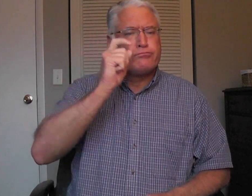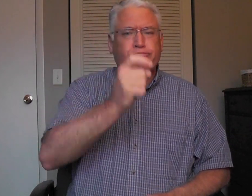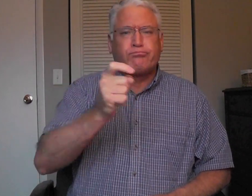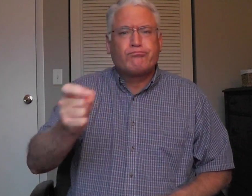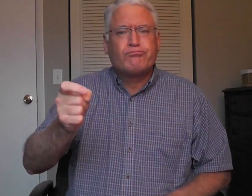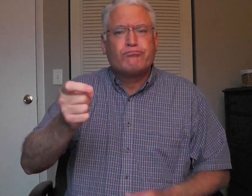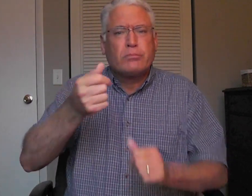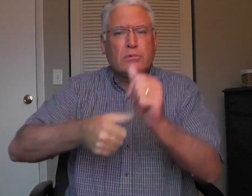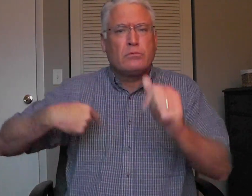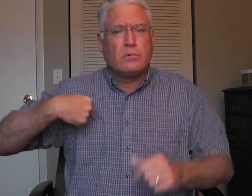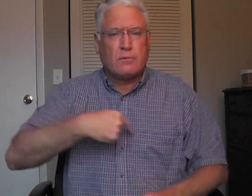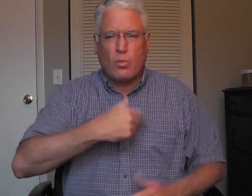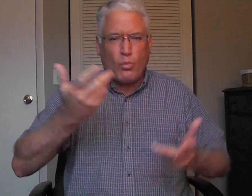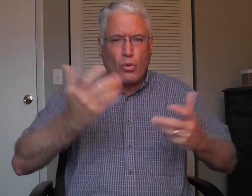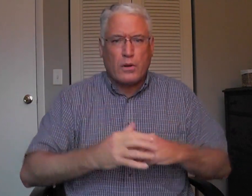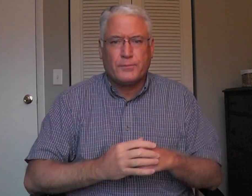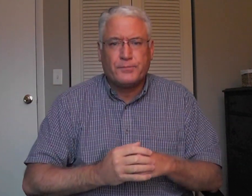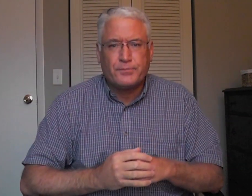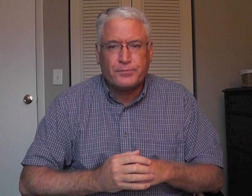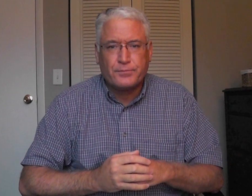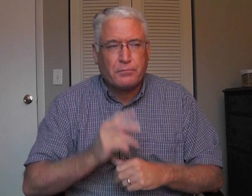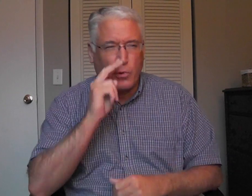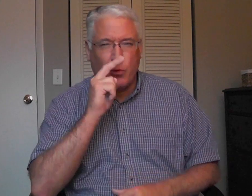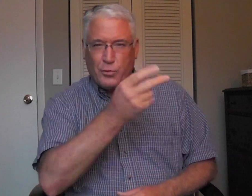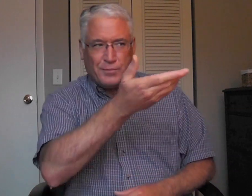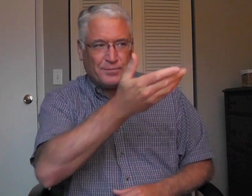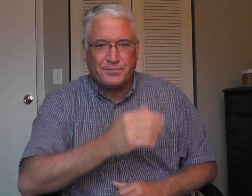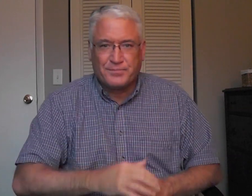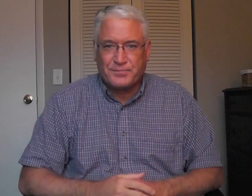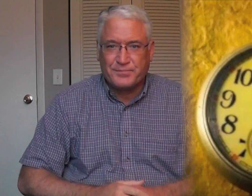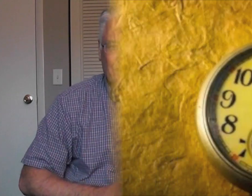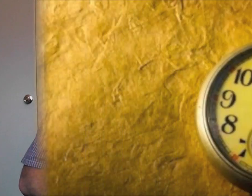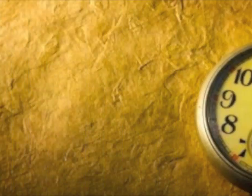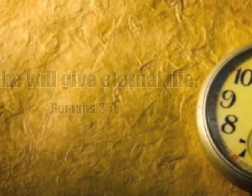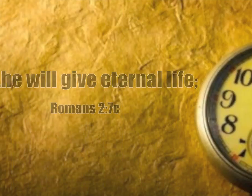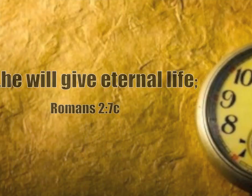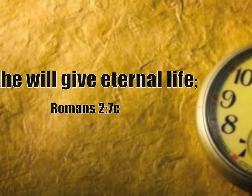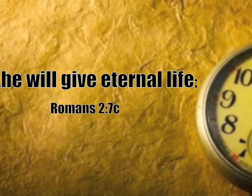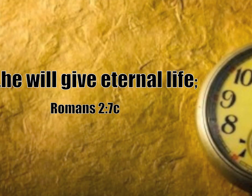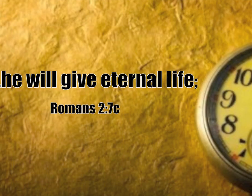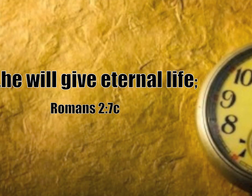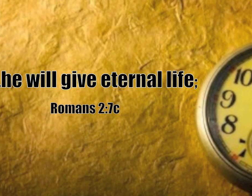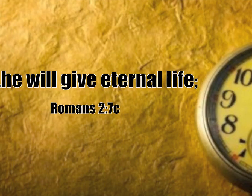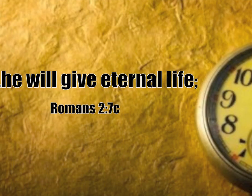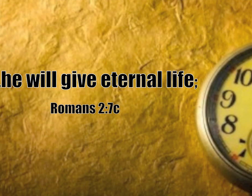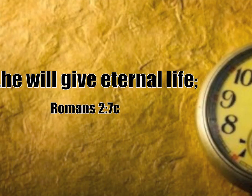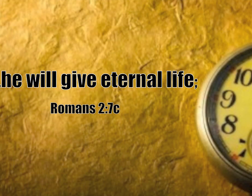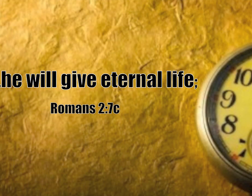God wants to bestow something on us. God is it? Let's look. He will give eternal life.